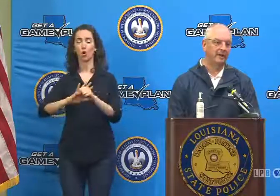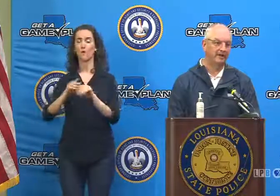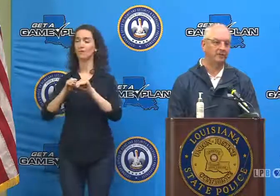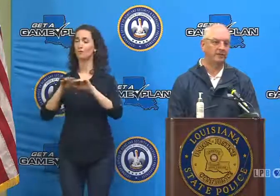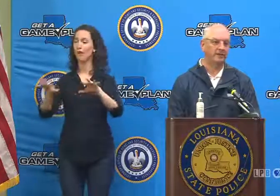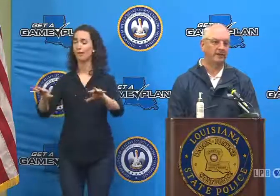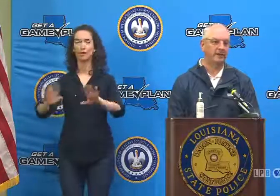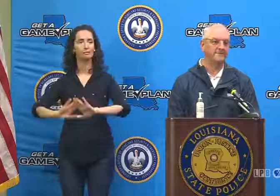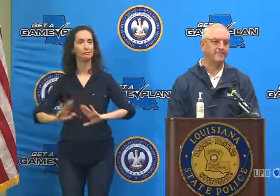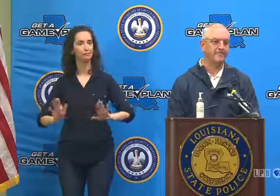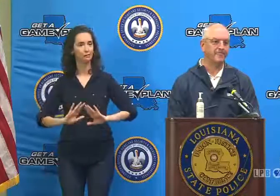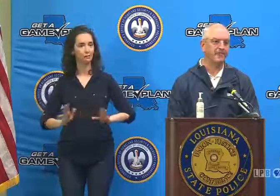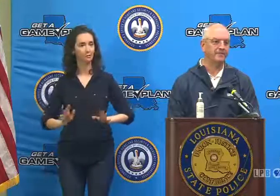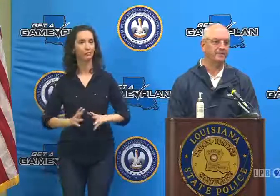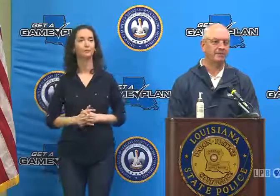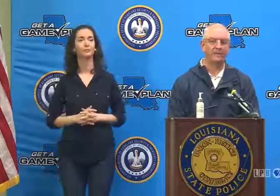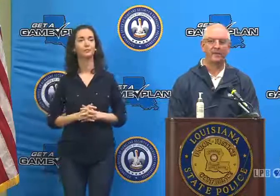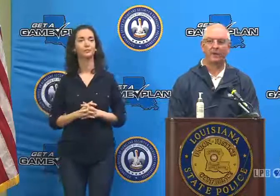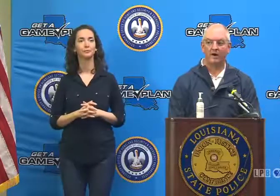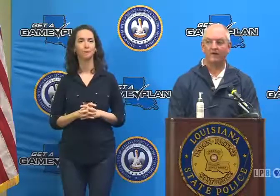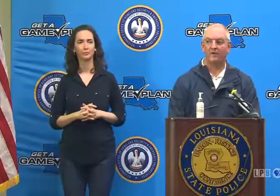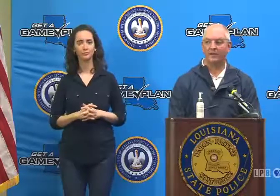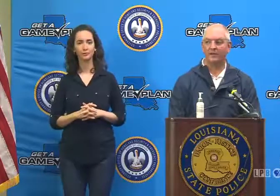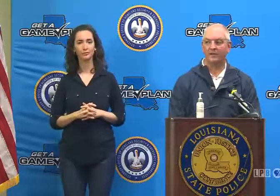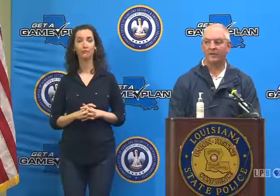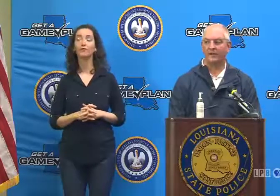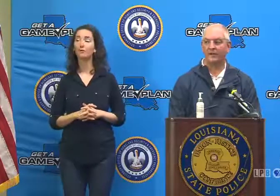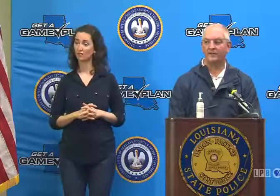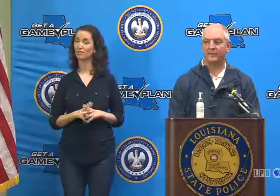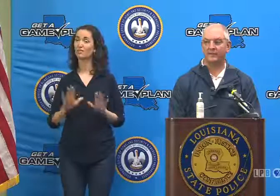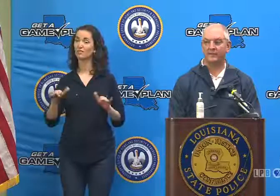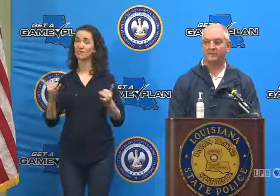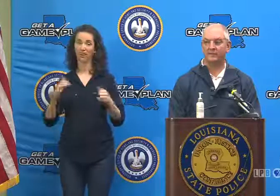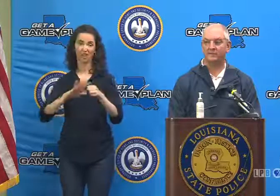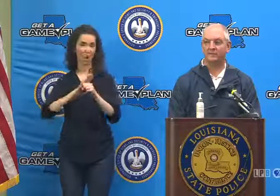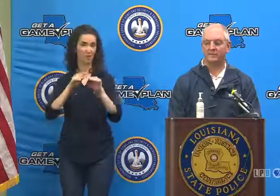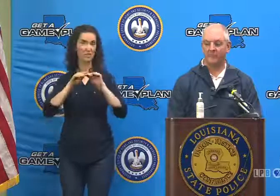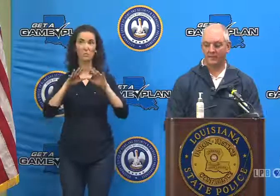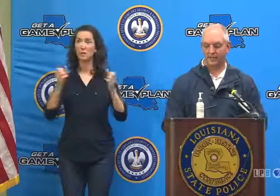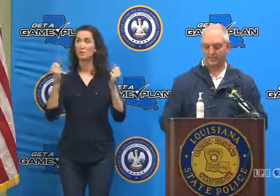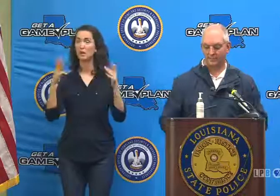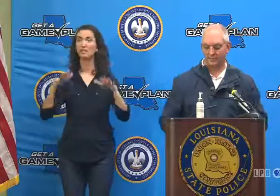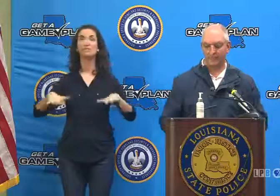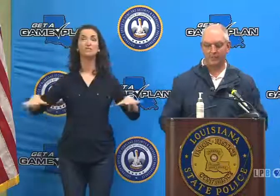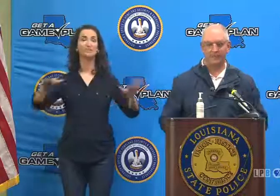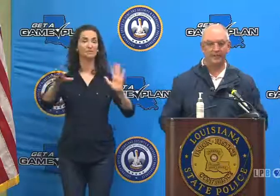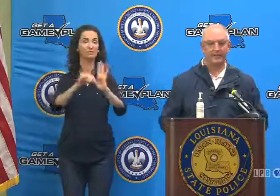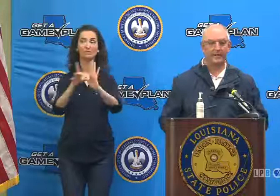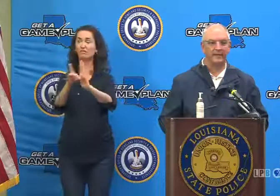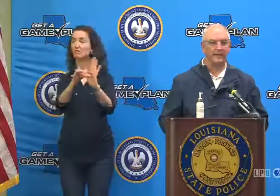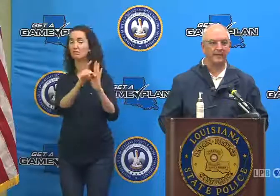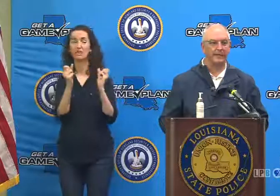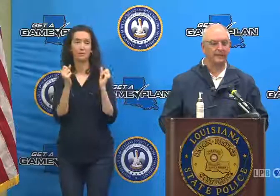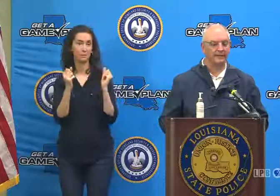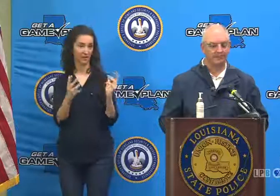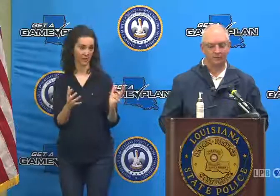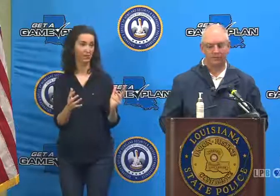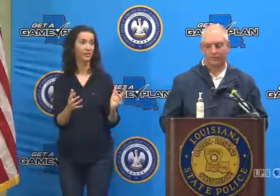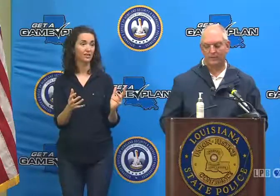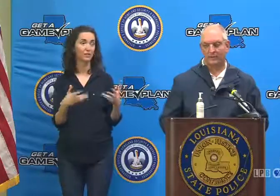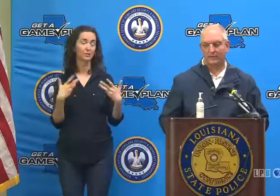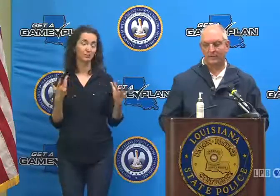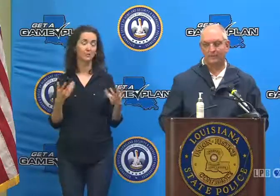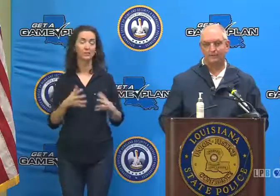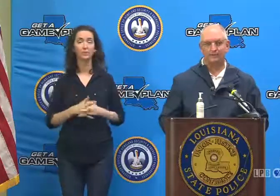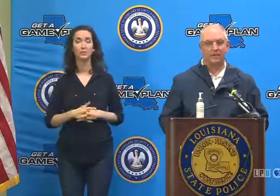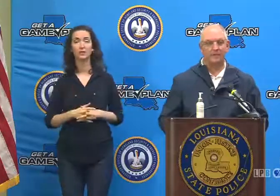unnecessarily. Still an awful lot of COVID out there and transmission that's happening and so